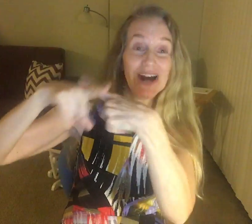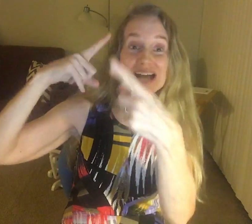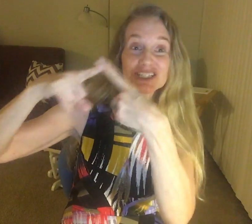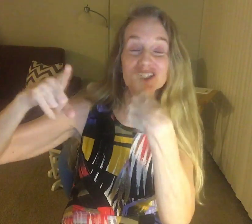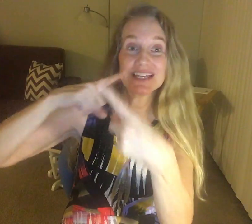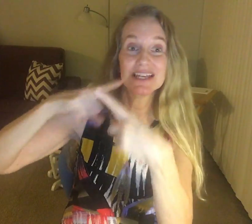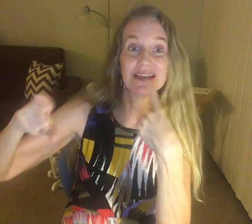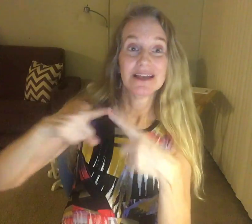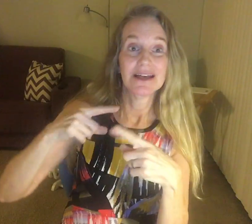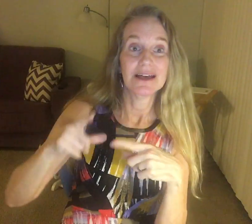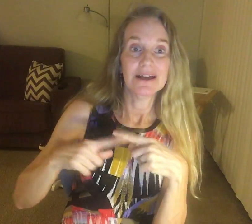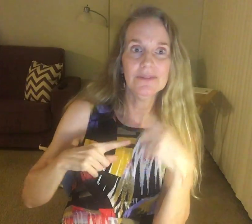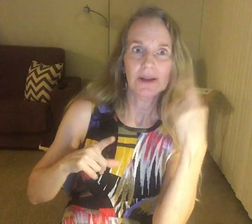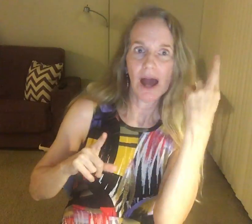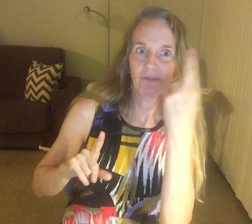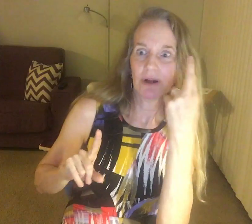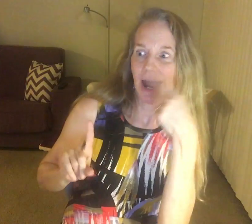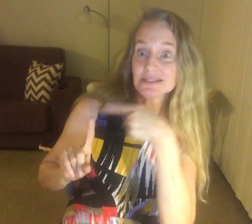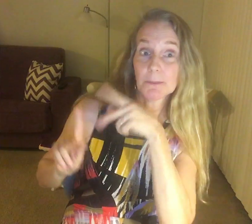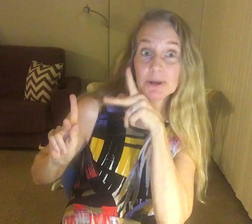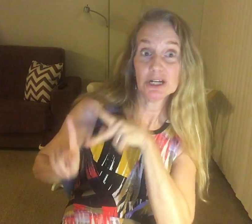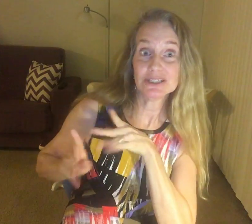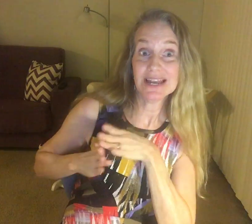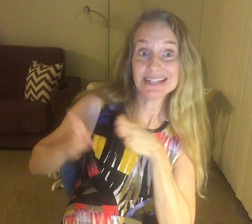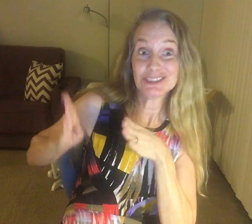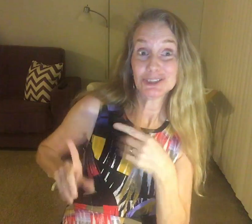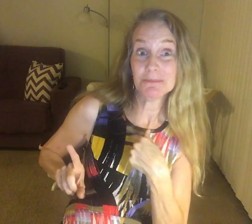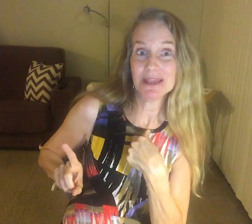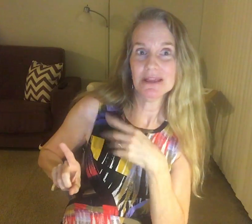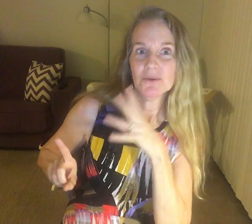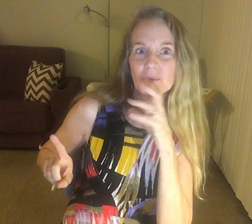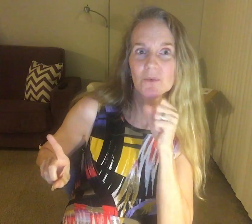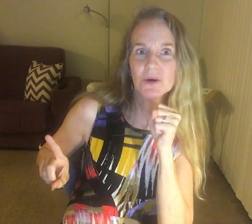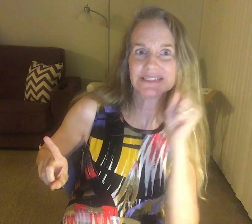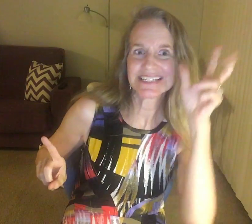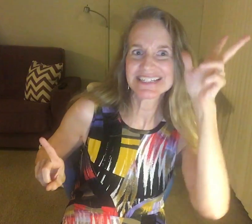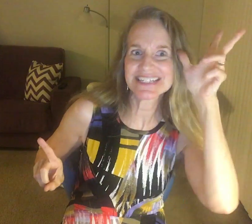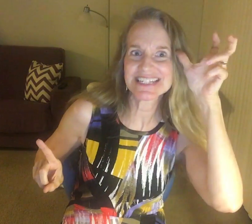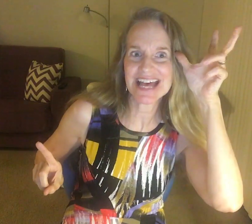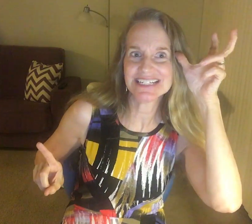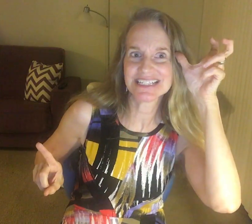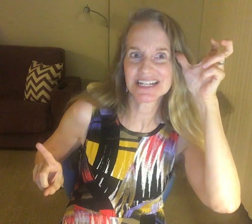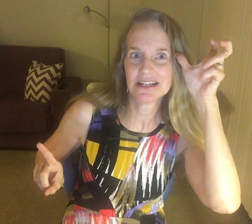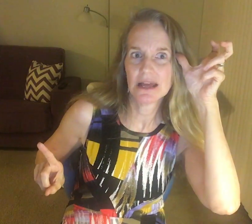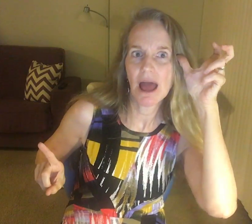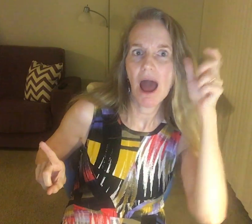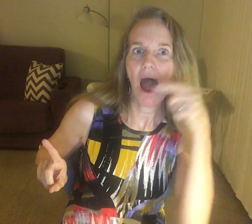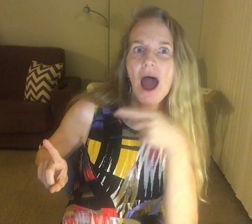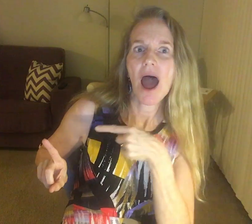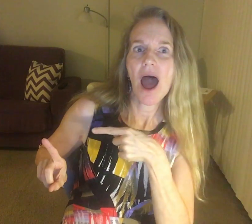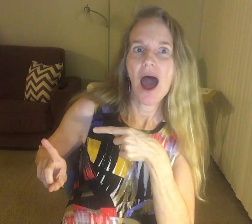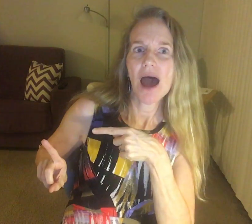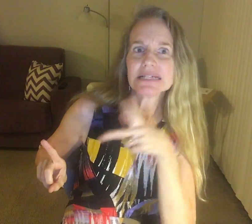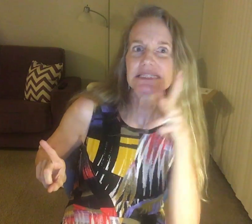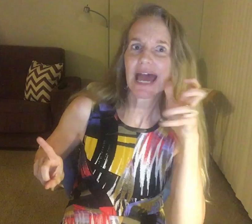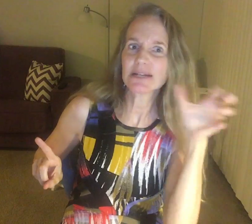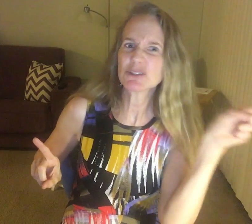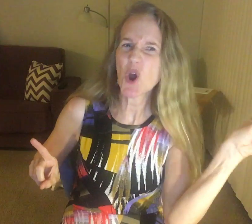brusky. And I realized a person like Timmy was Satan. Satan was